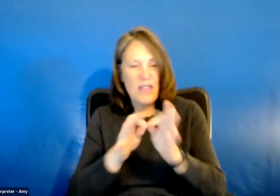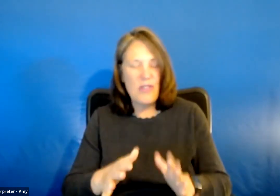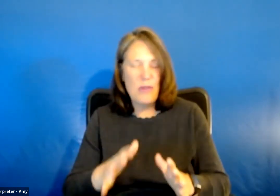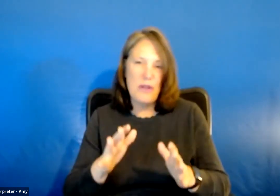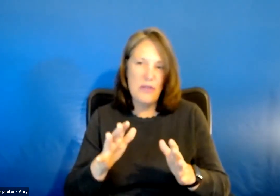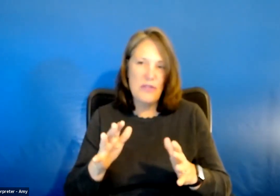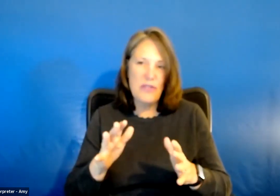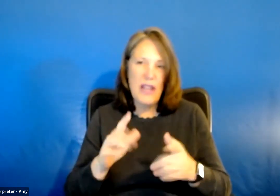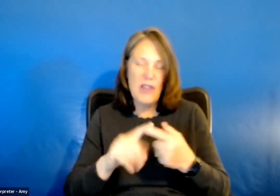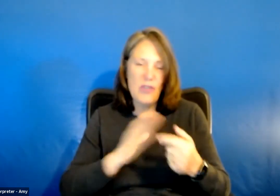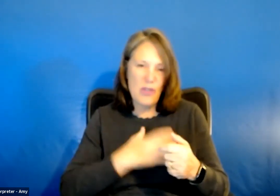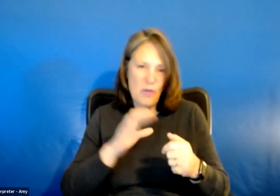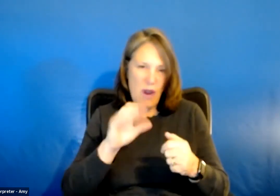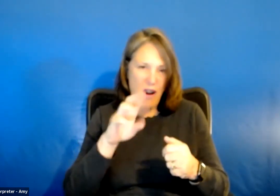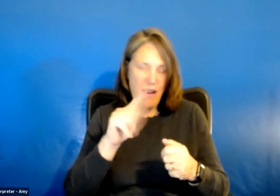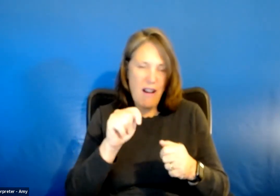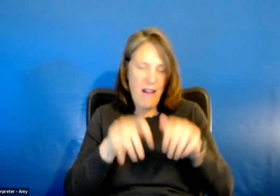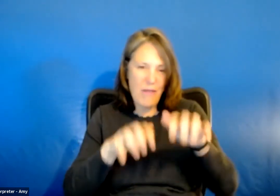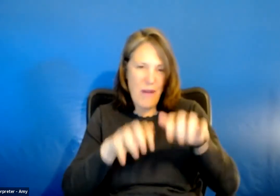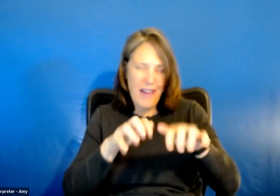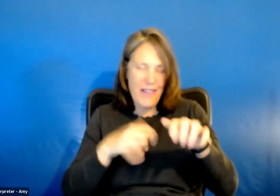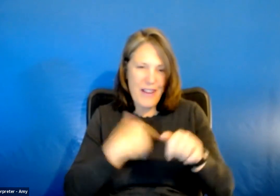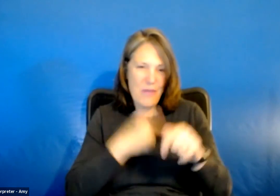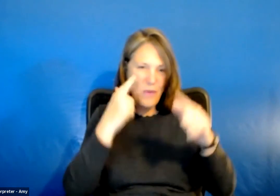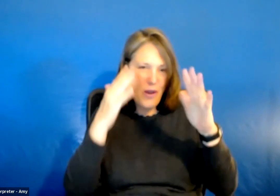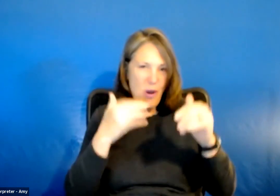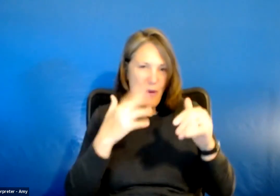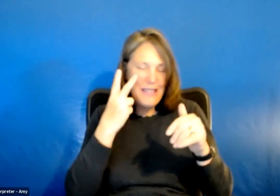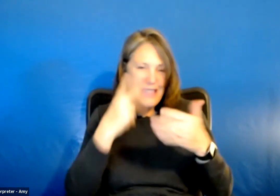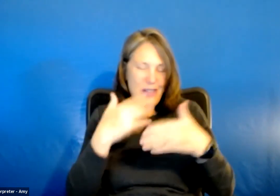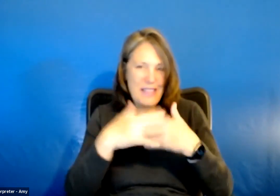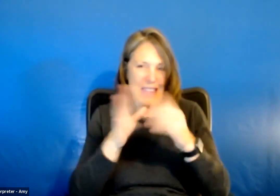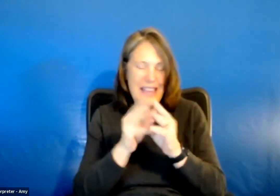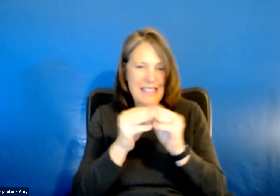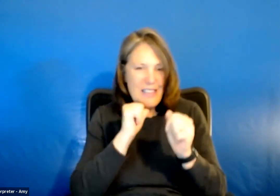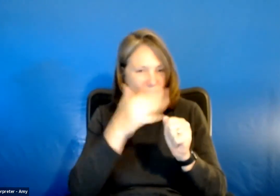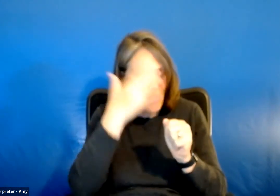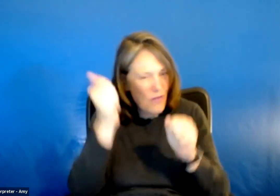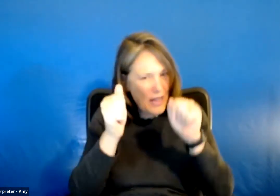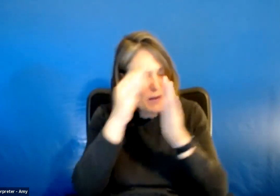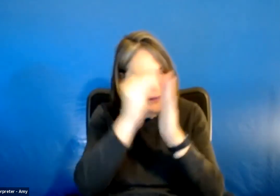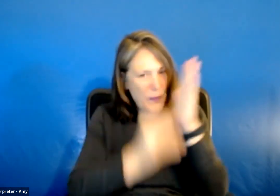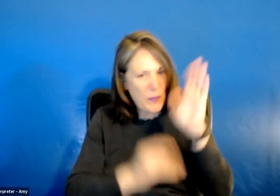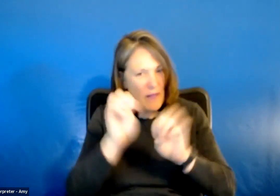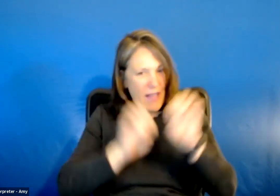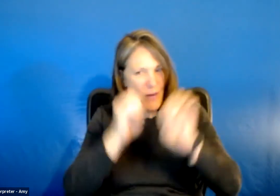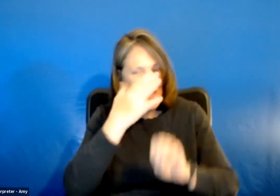our Cartwriter. And we hope to see you at the next session. Don't forget to fill out your evaluations. Thank you.